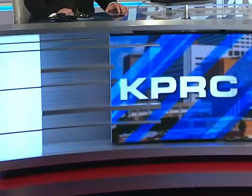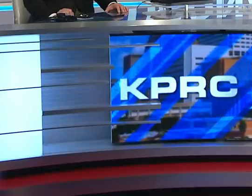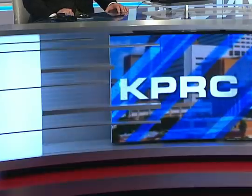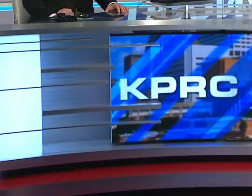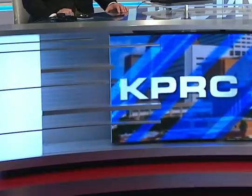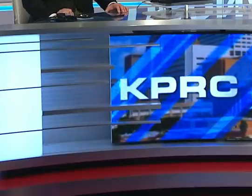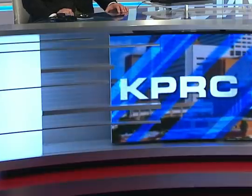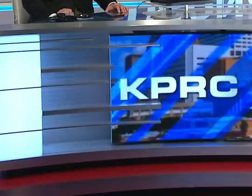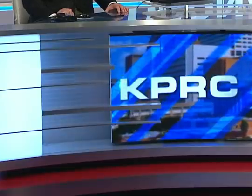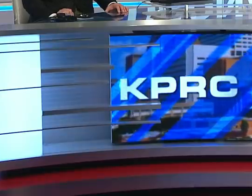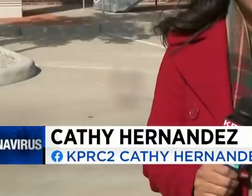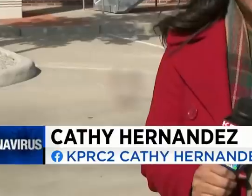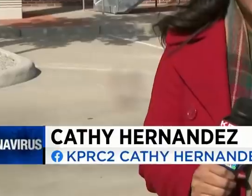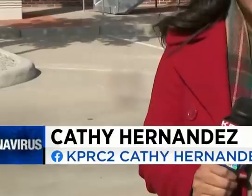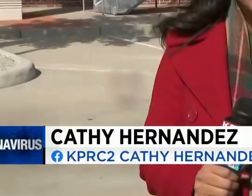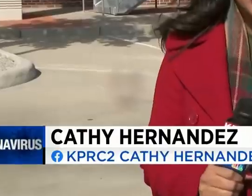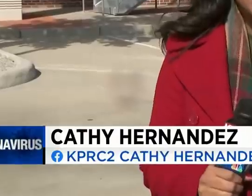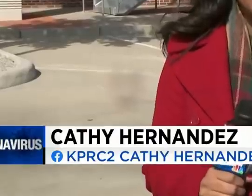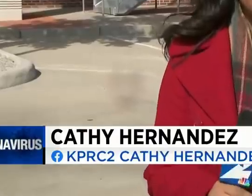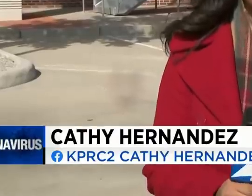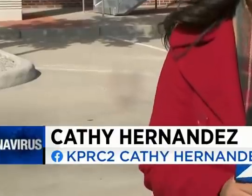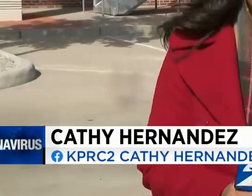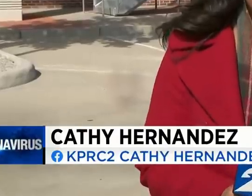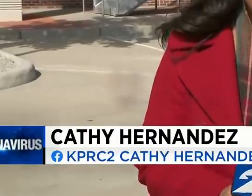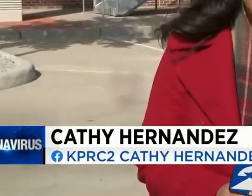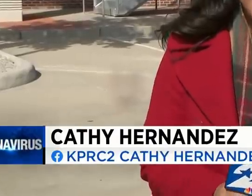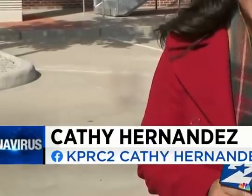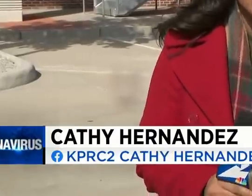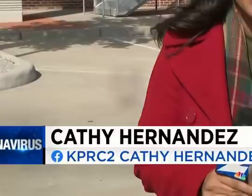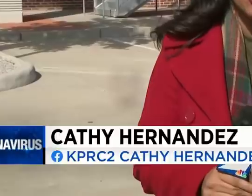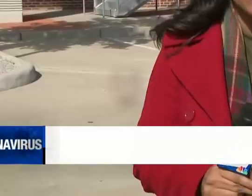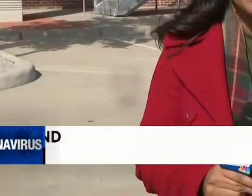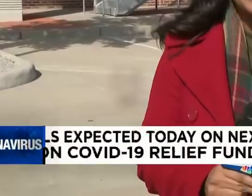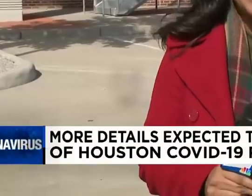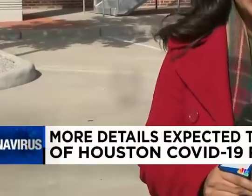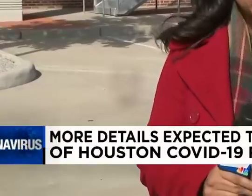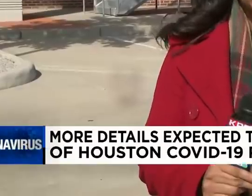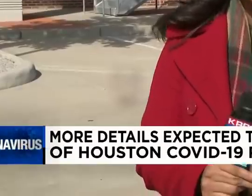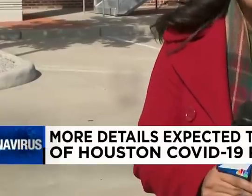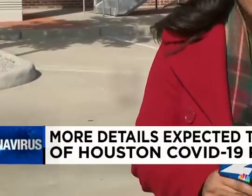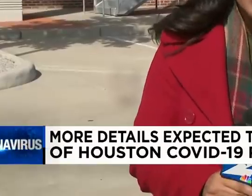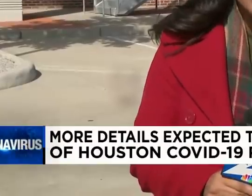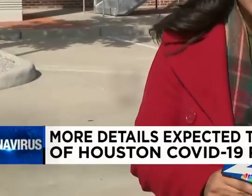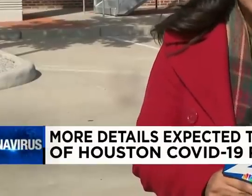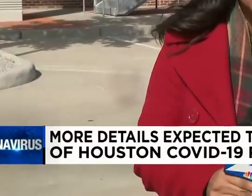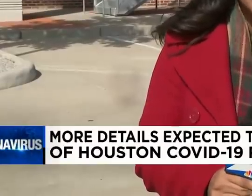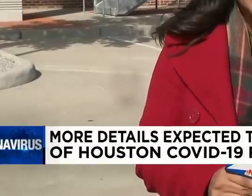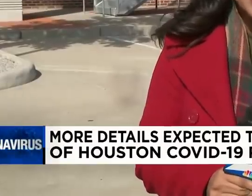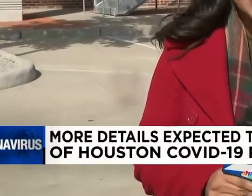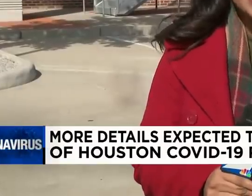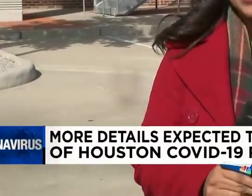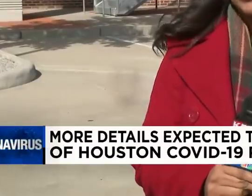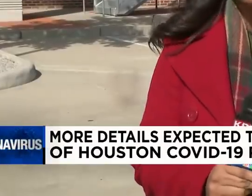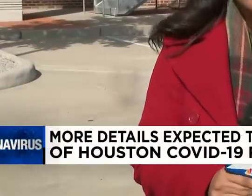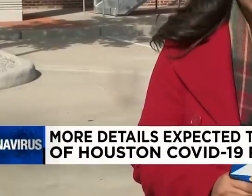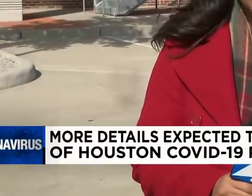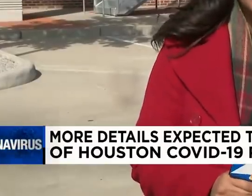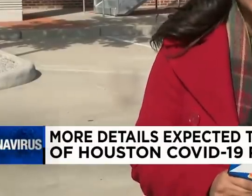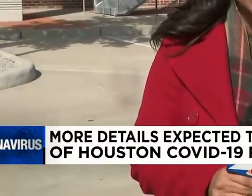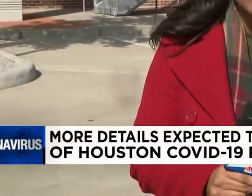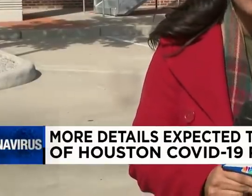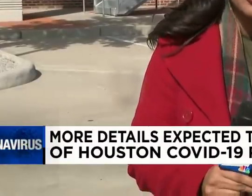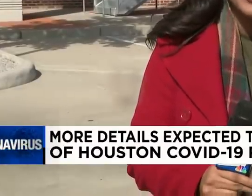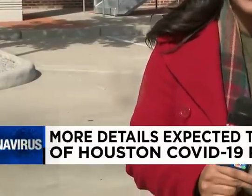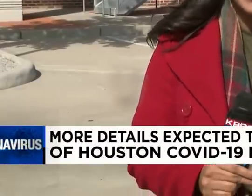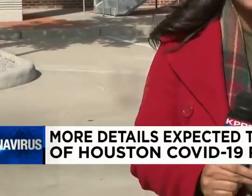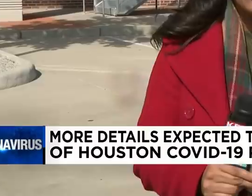lifeline for many families. Good afternoon. team with the city and Baker Ripley is working to finalize the plans as to how the funds will